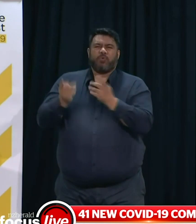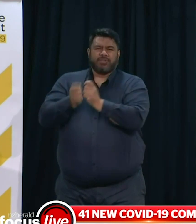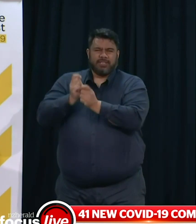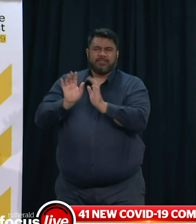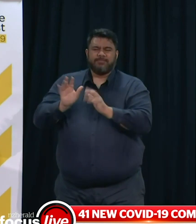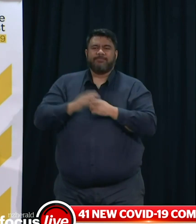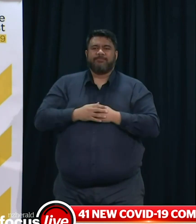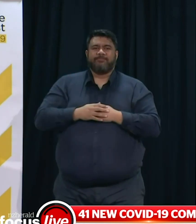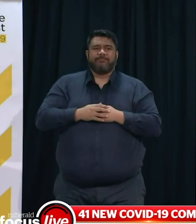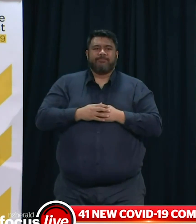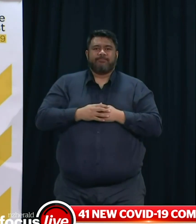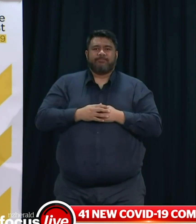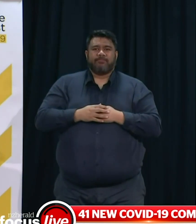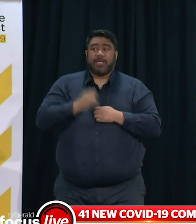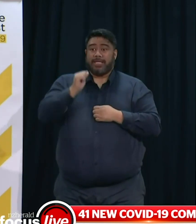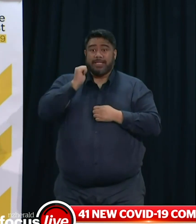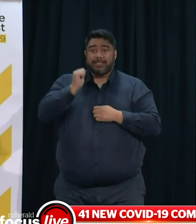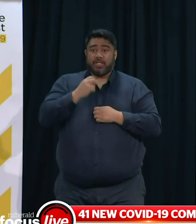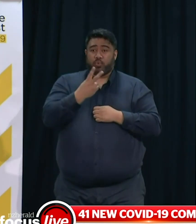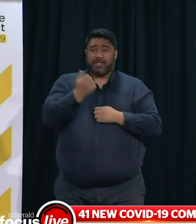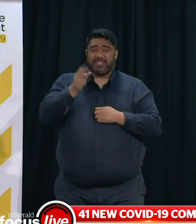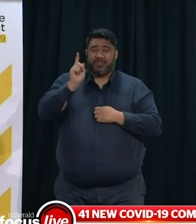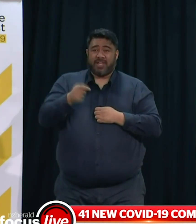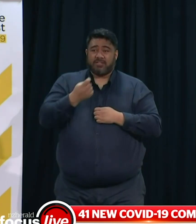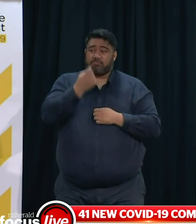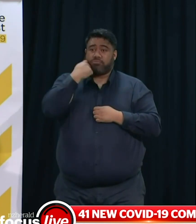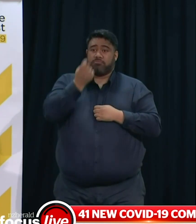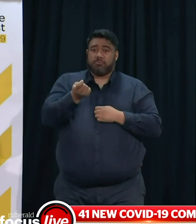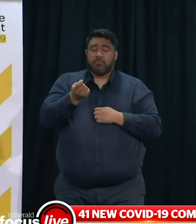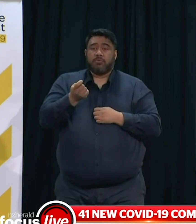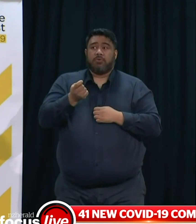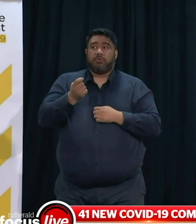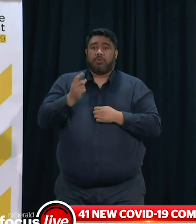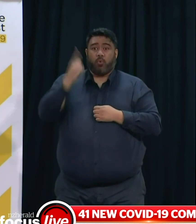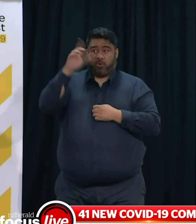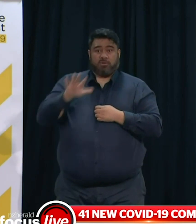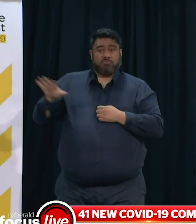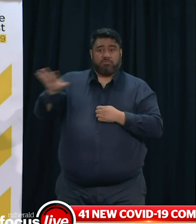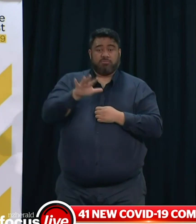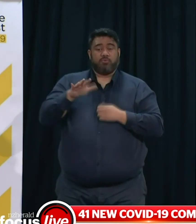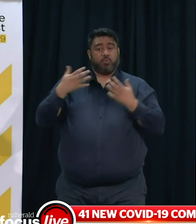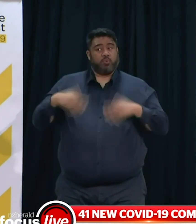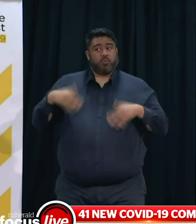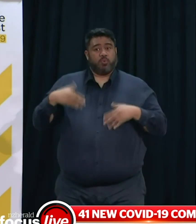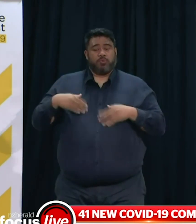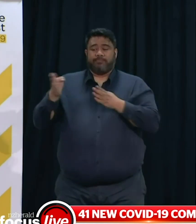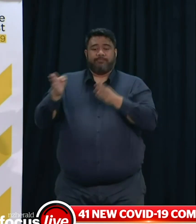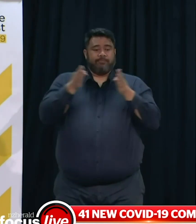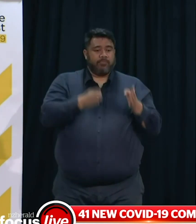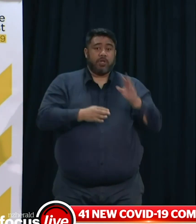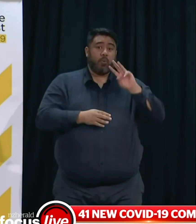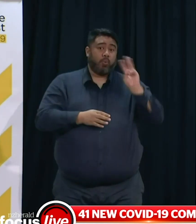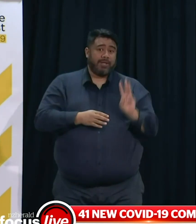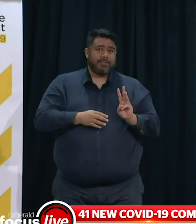26,500 of the swabs taken yesterday were across Tamaki Makaurau. In Wellington, there were around 2,500